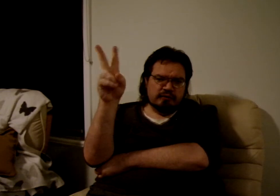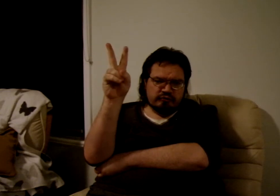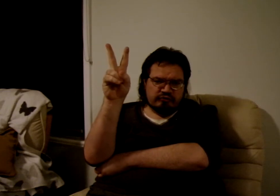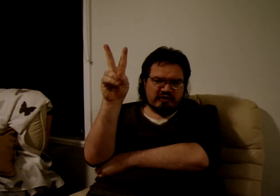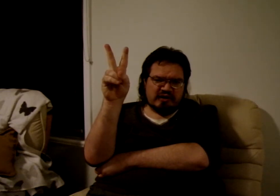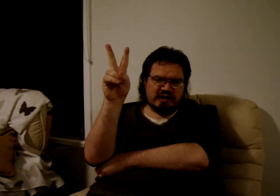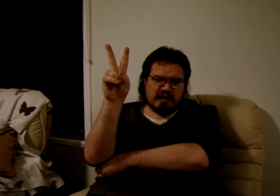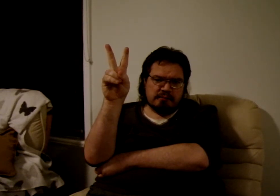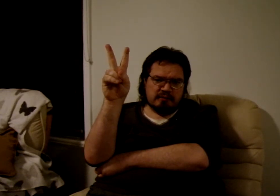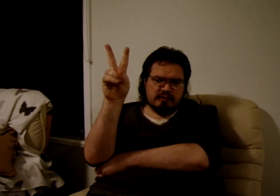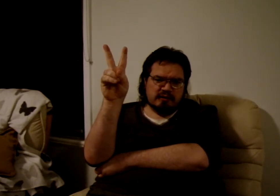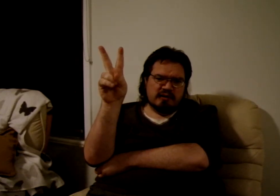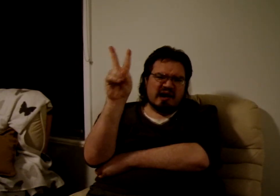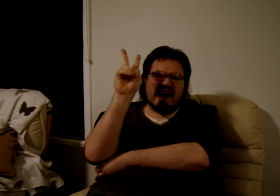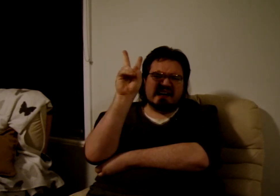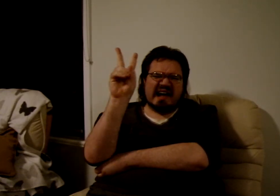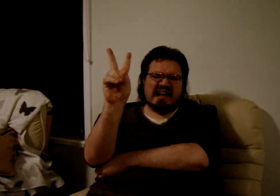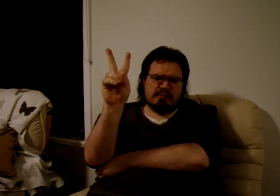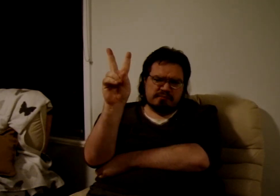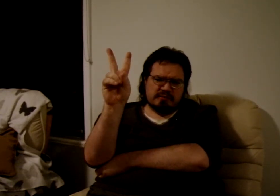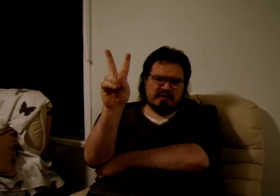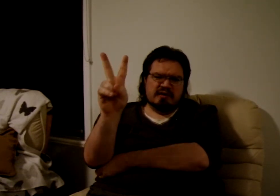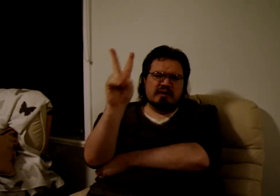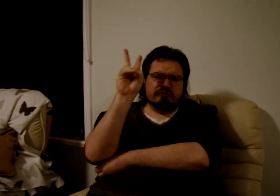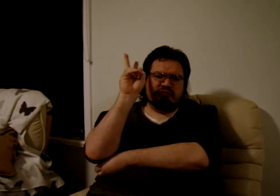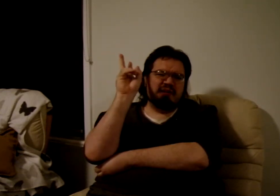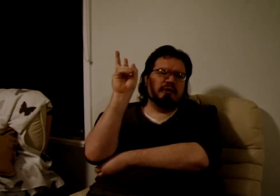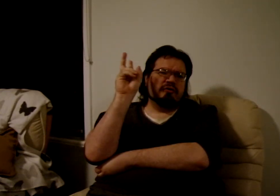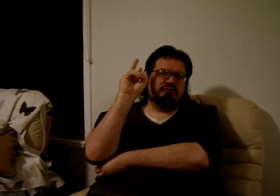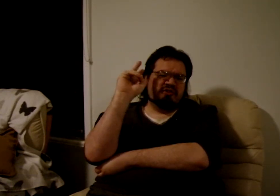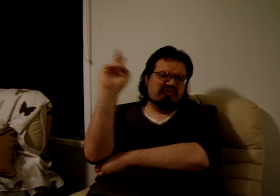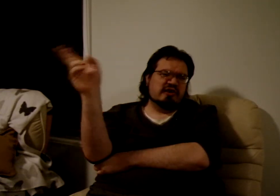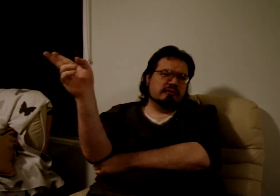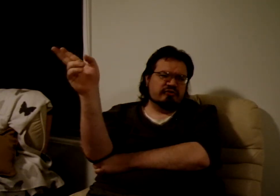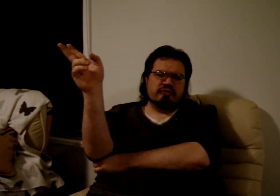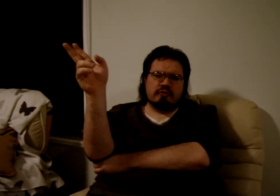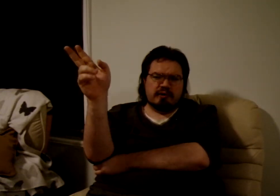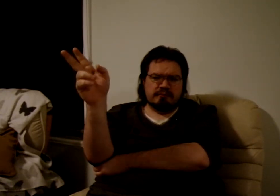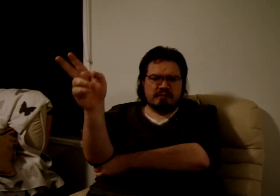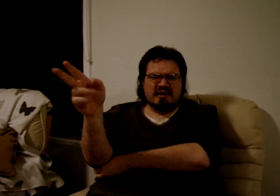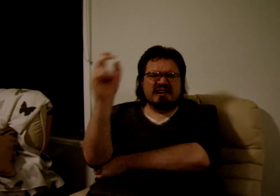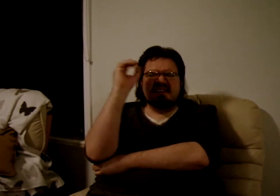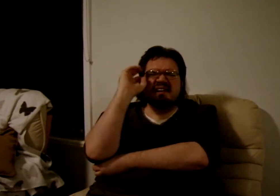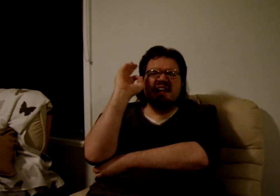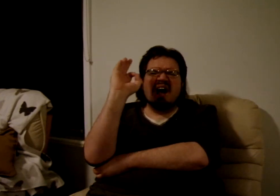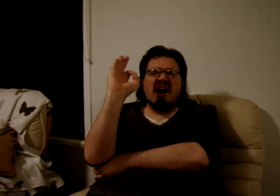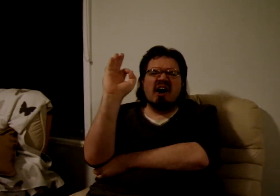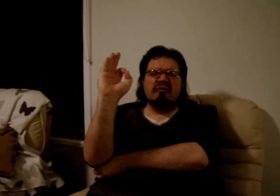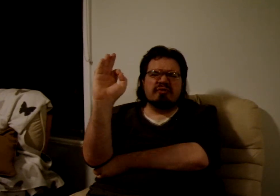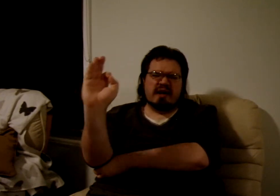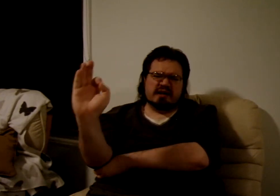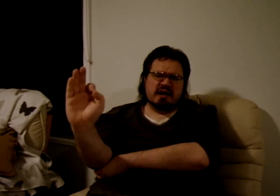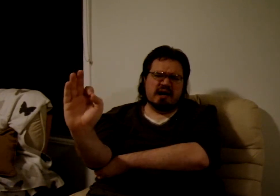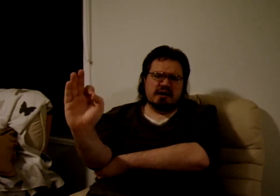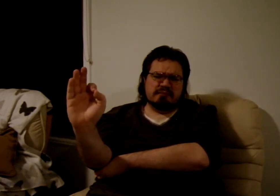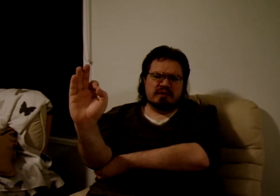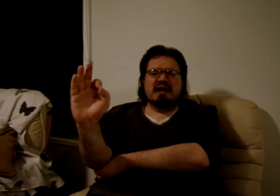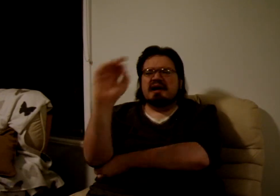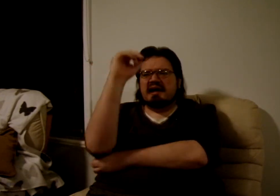Second game, Arcanum of Steamworks and Magica Obscura. Love that game. It